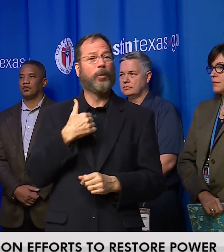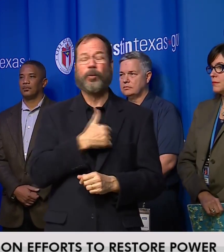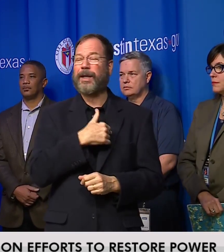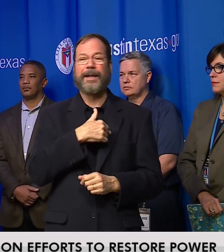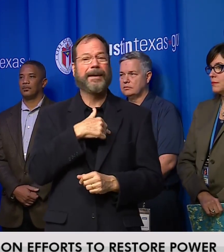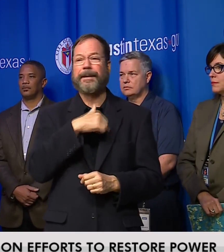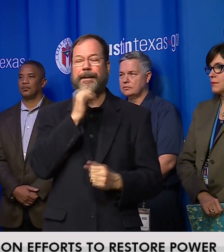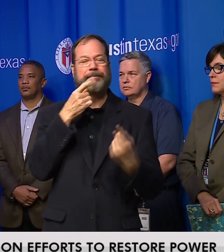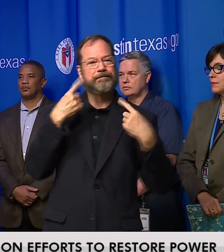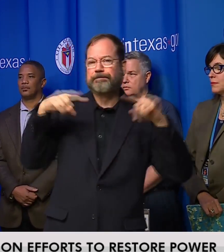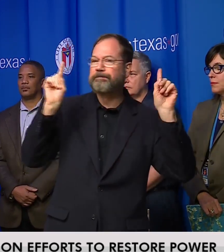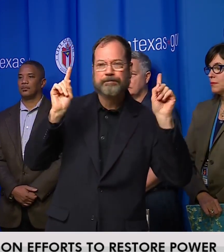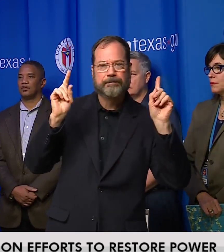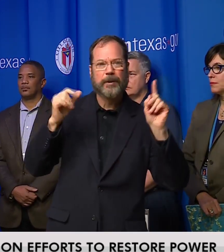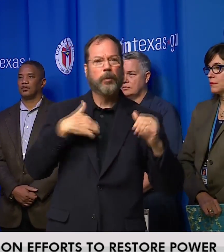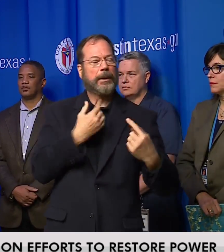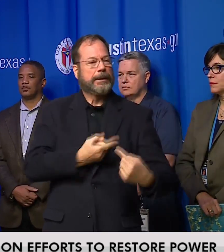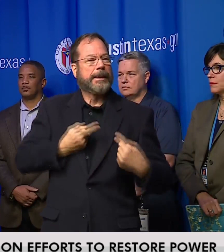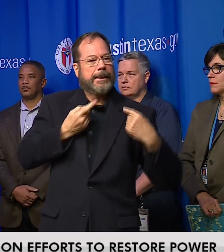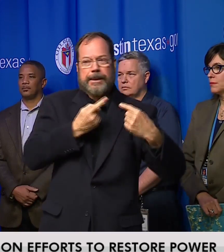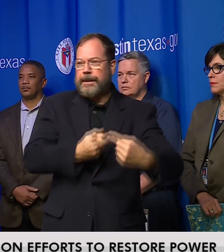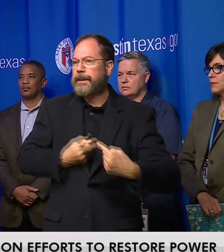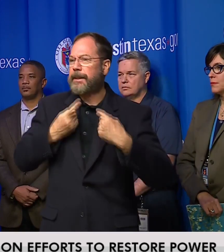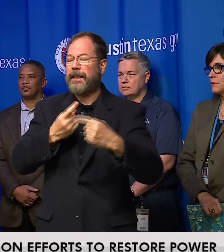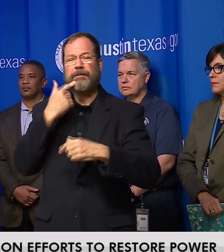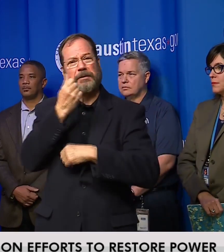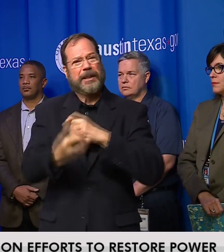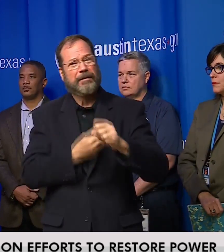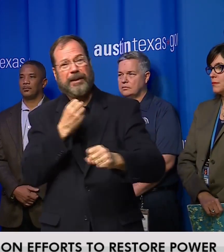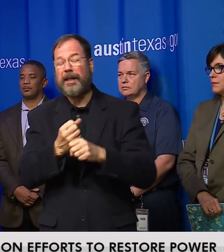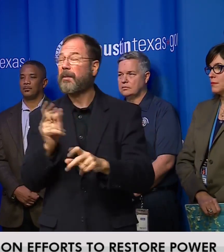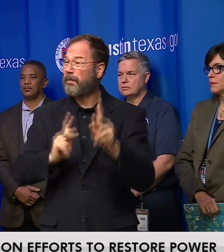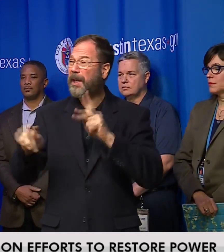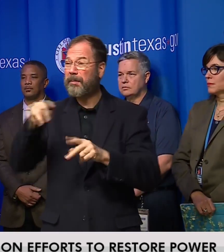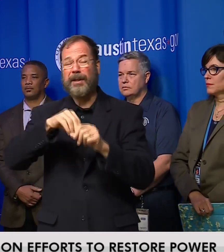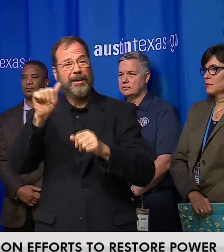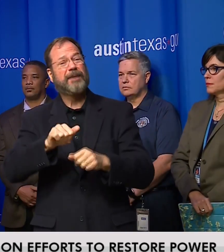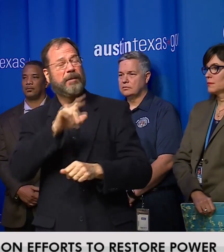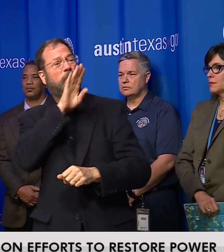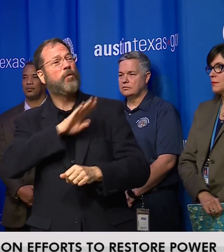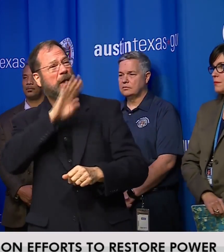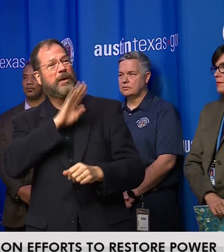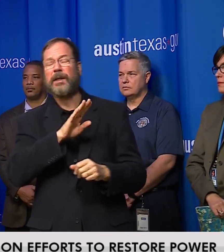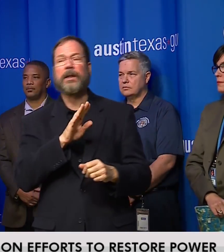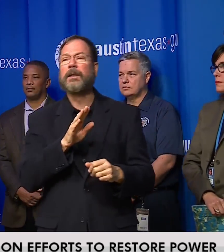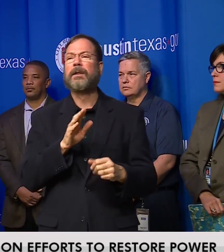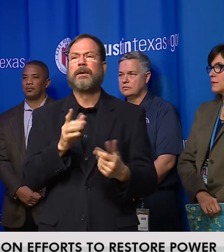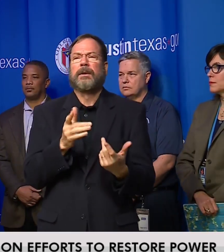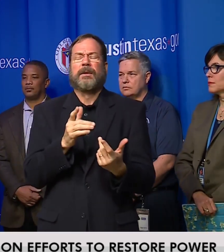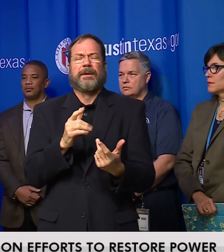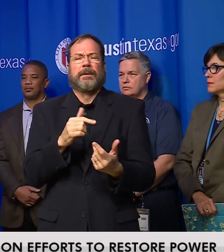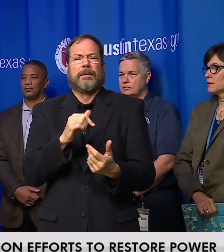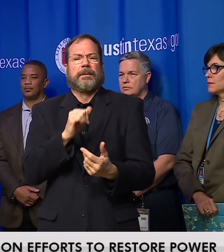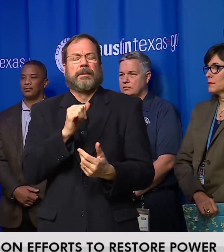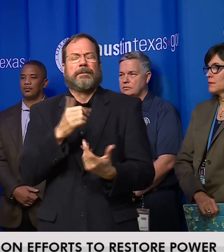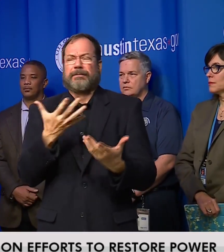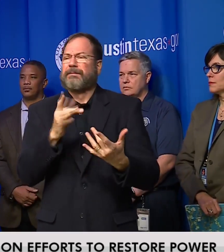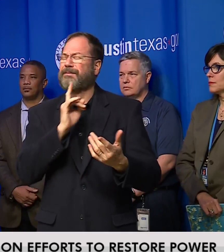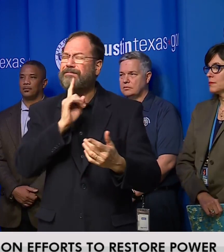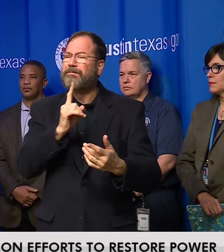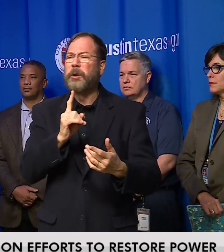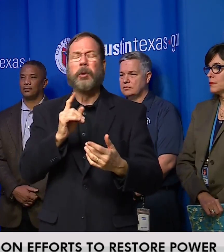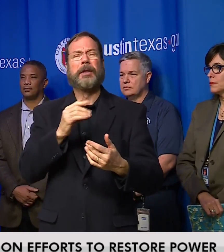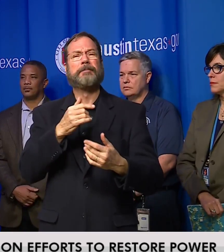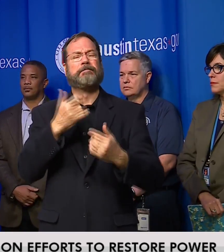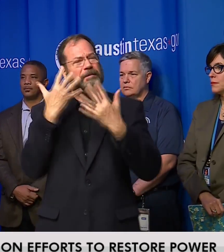This has been a persistent challenge over the past several years and public frustration is absolutely warranted. Over and